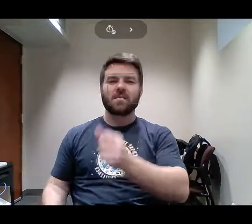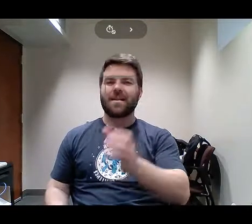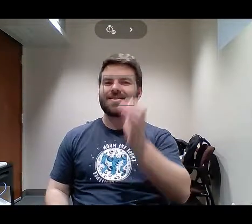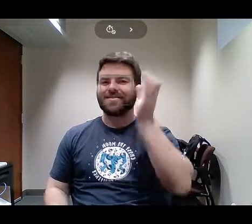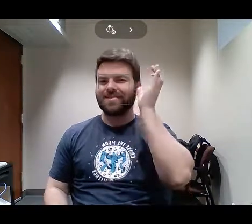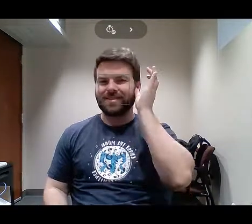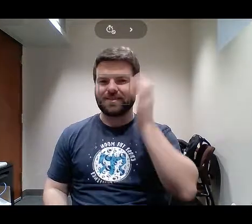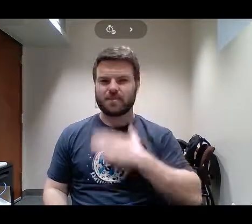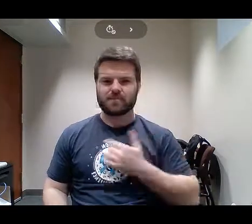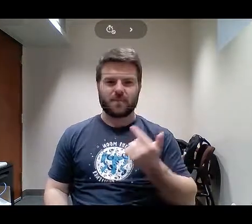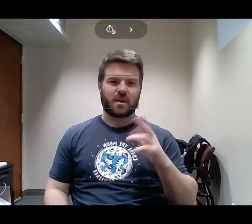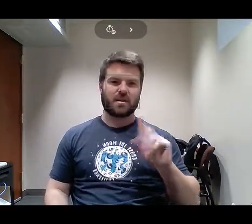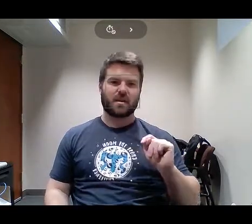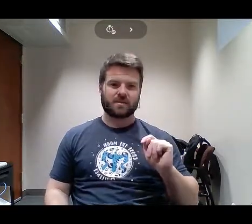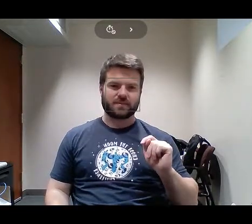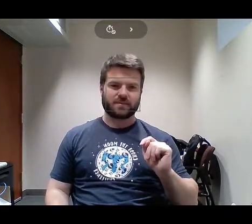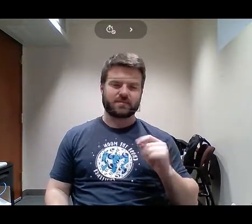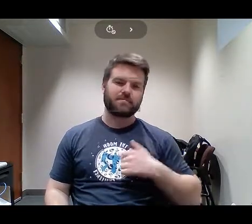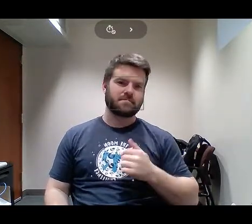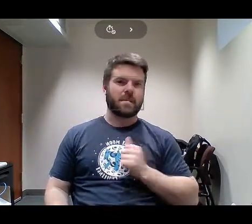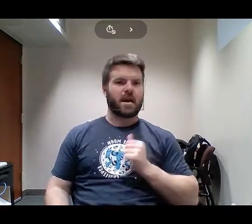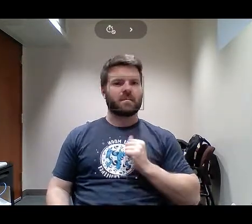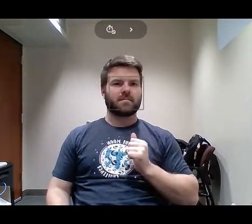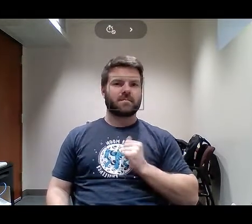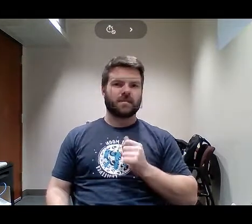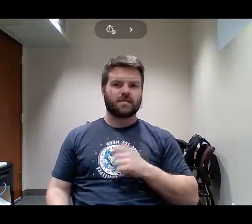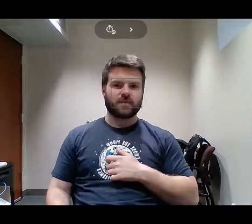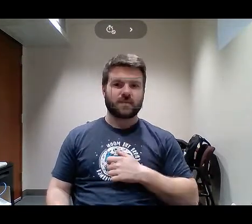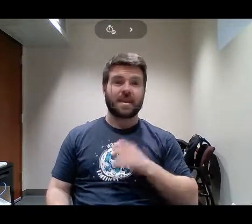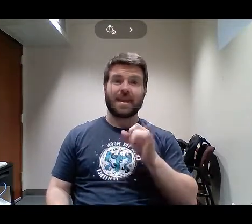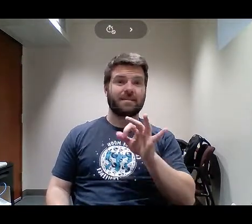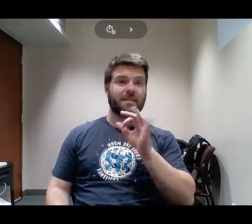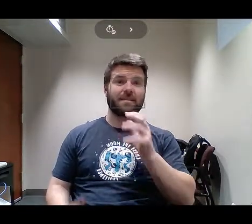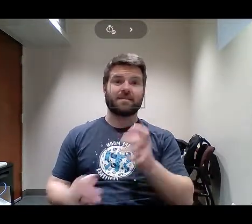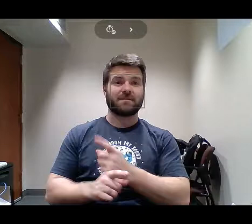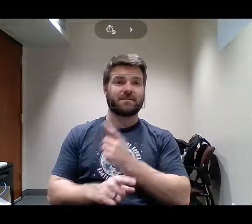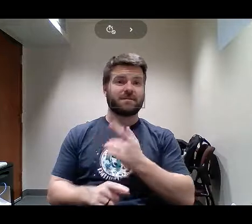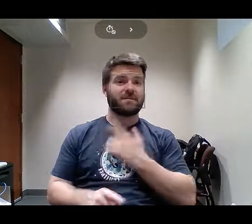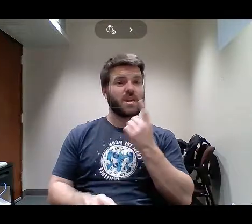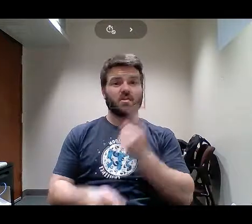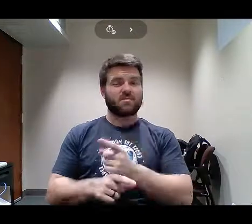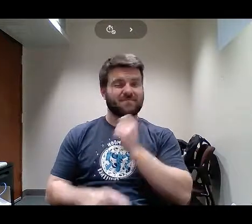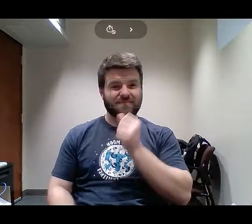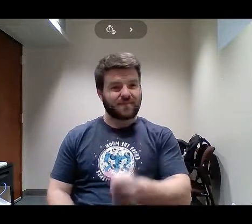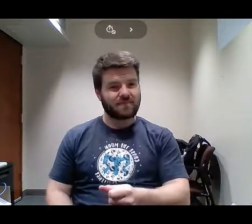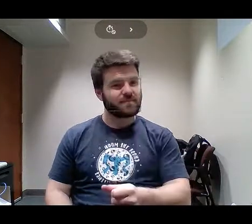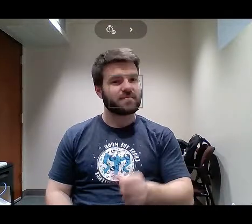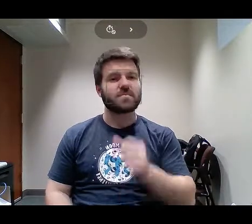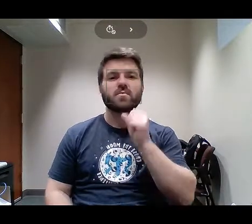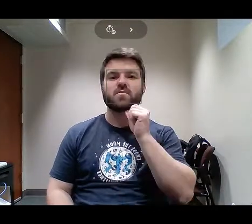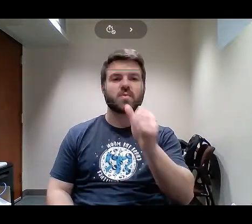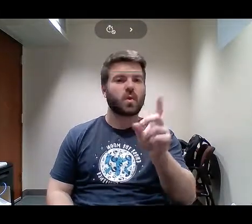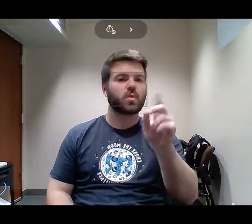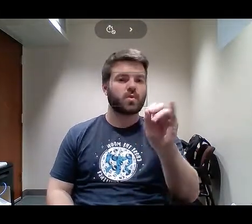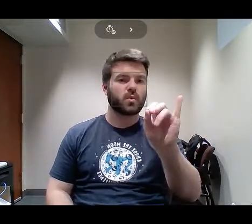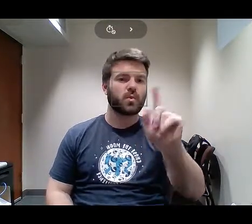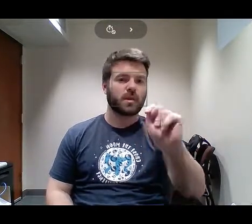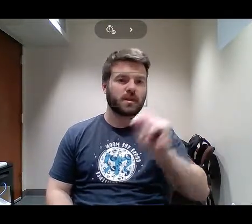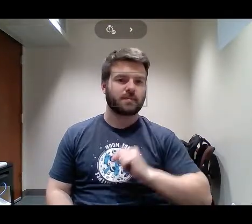If it doesn't feel right, don't do it. That's the lesson. And that lesson alone will